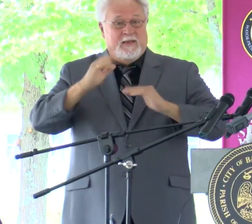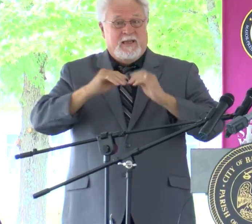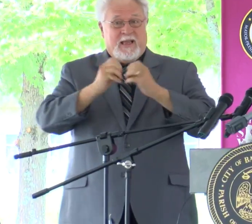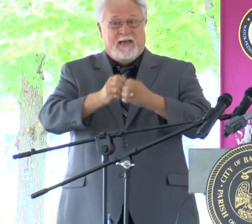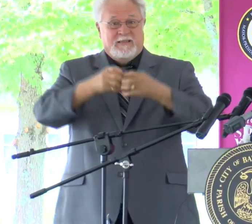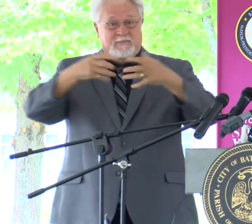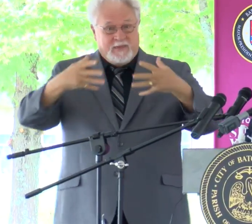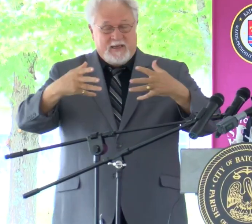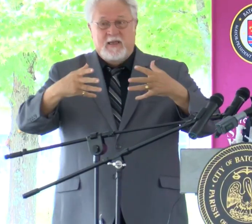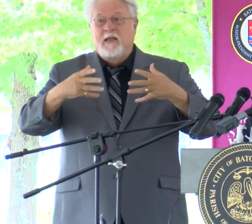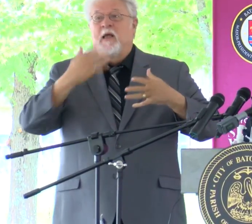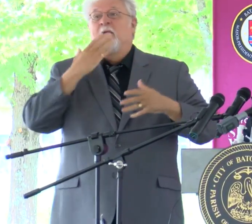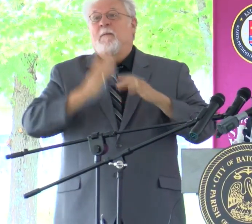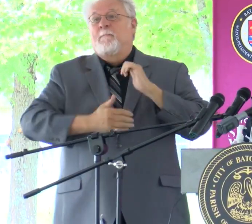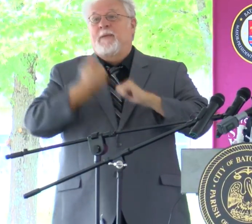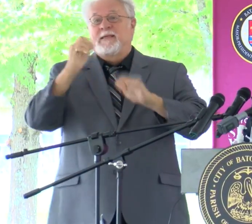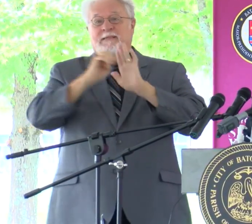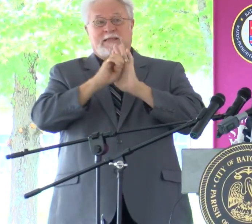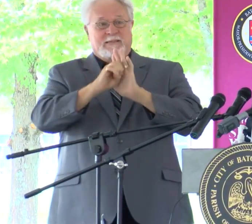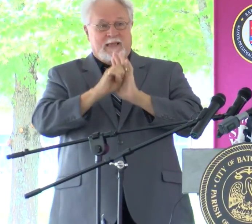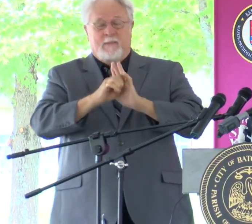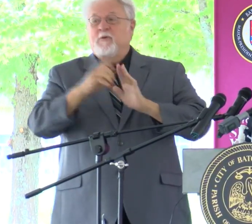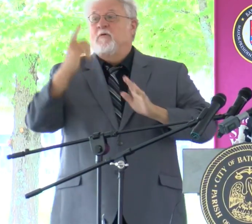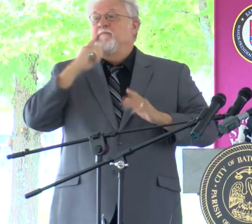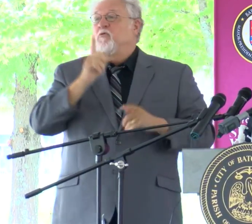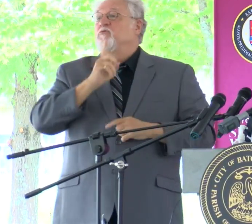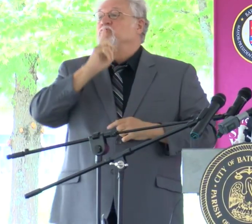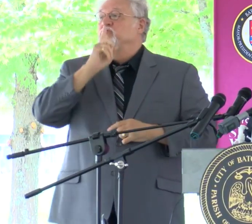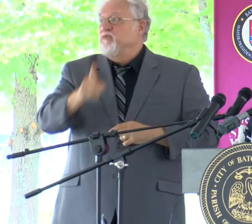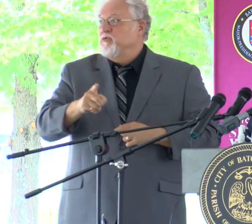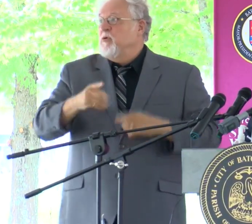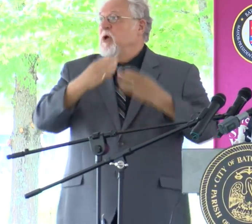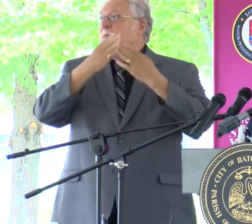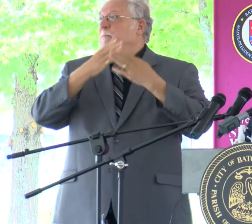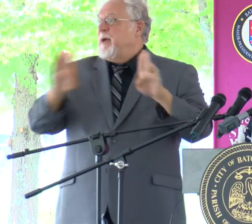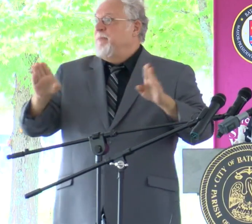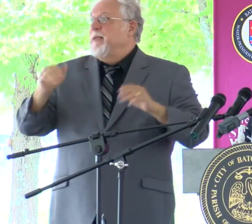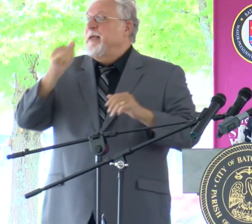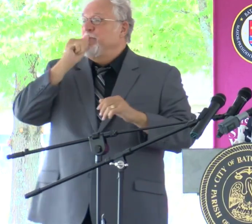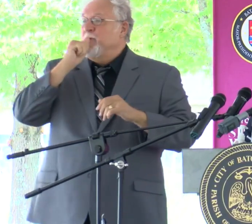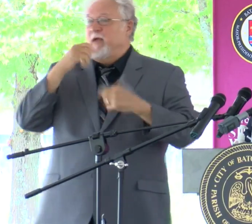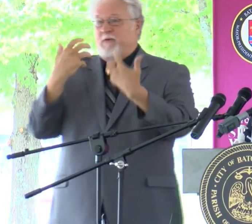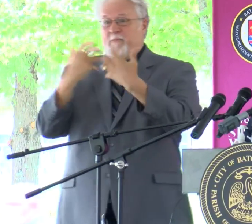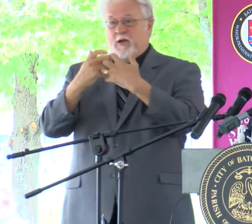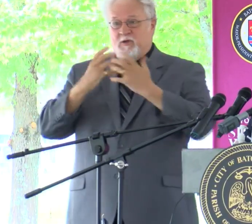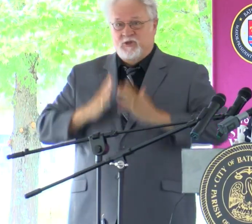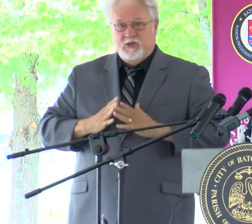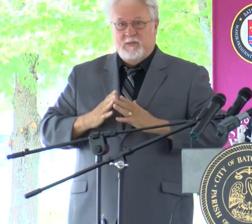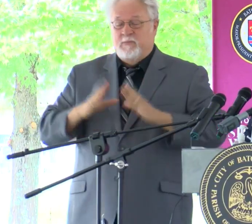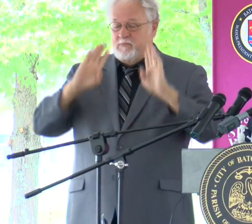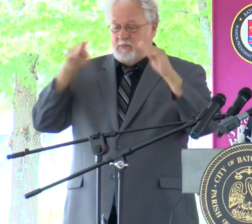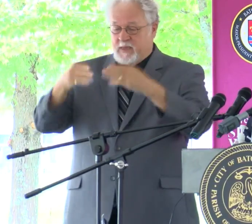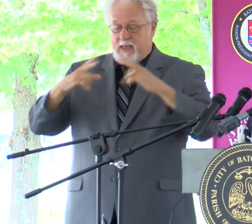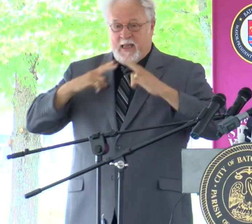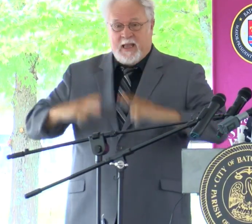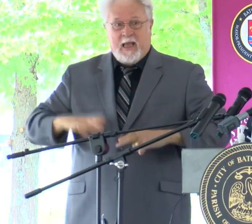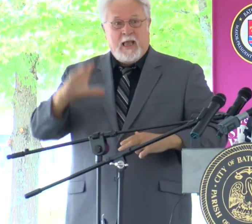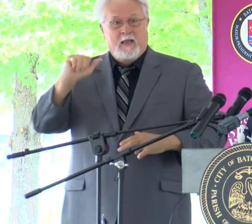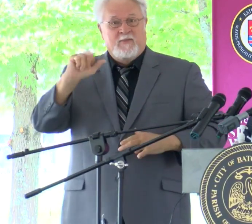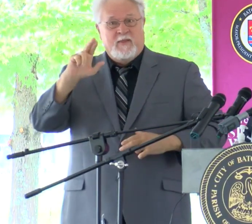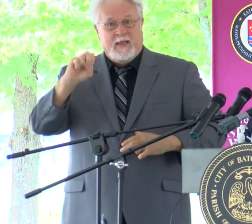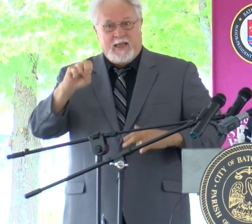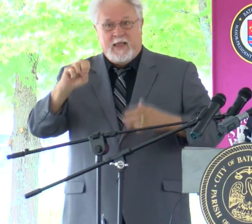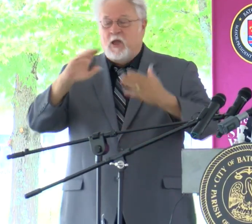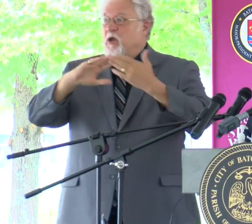in is one of the best examples of a true public-private partnership that addresses health care, community,